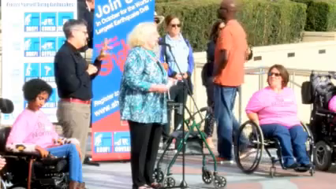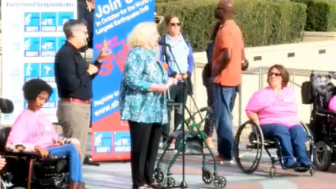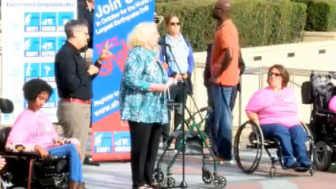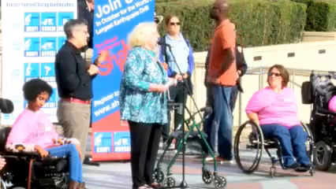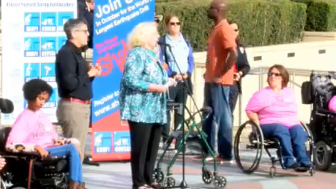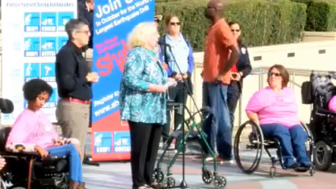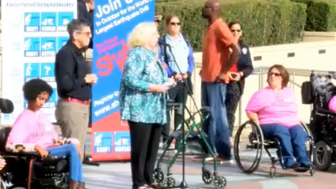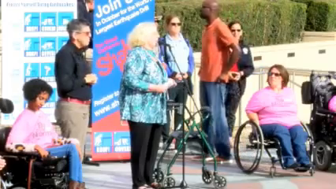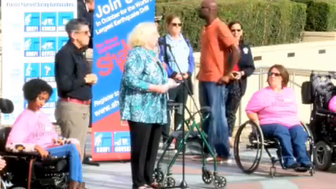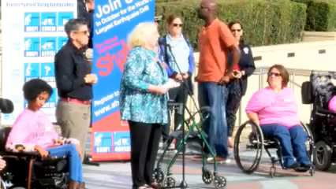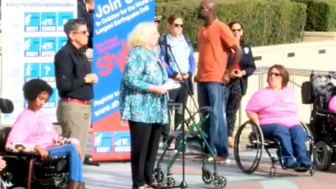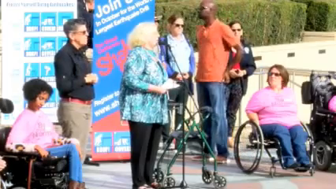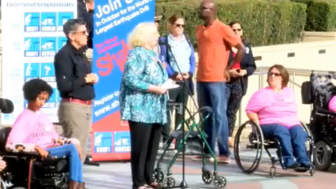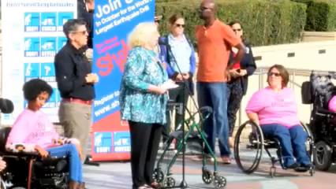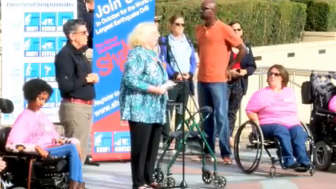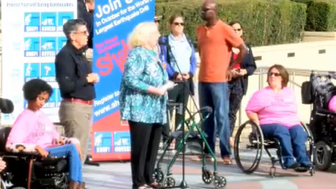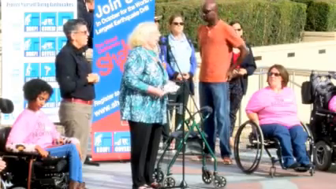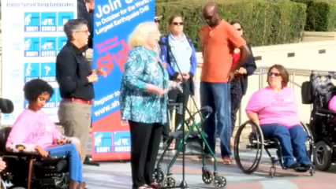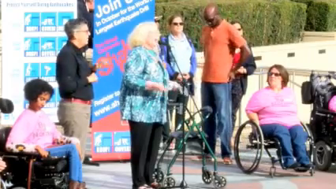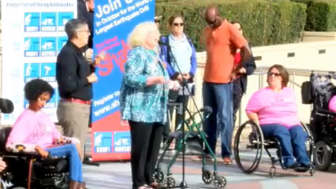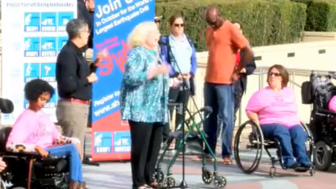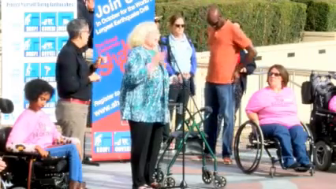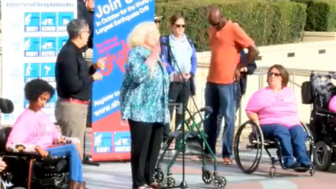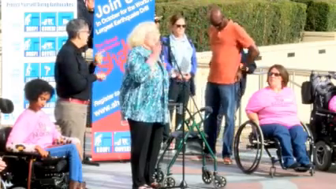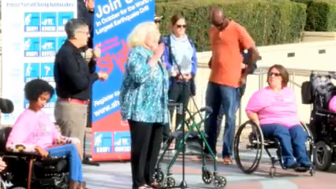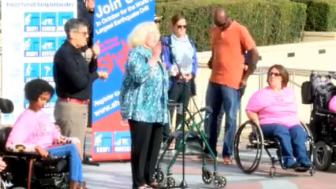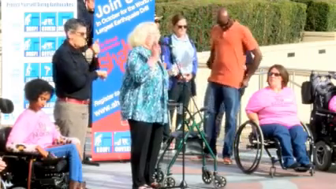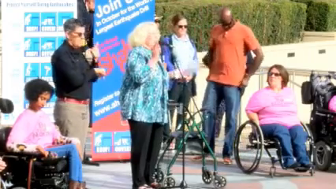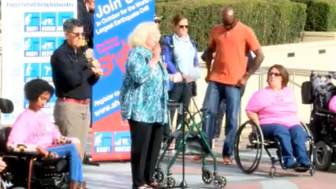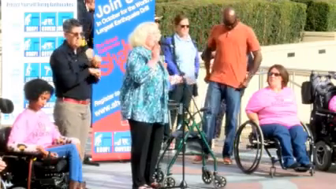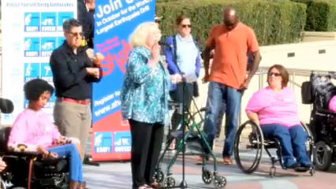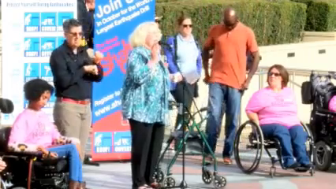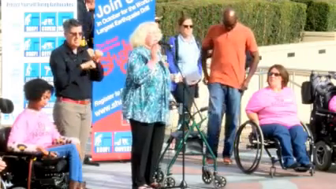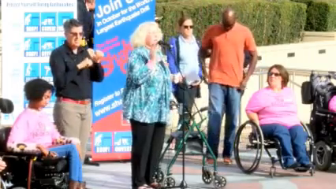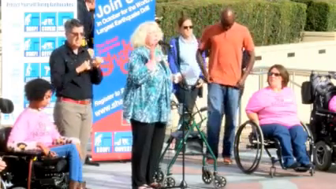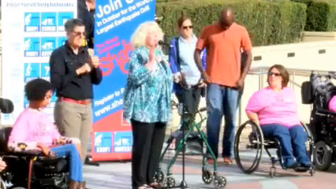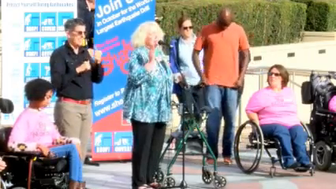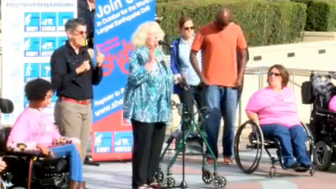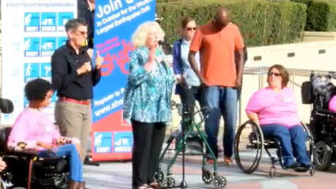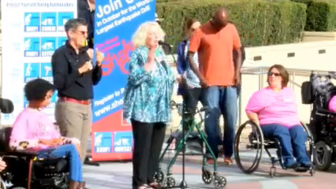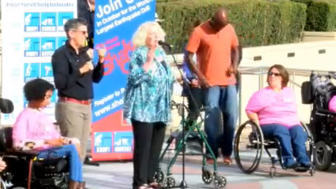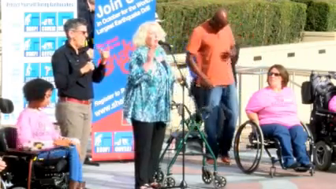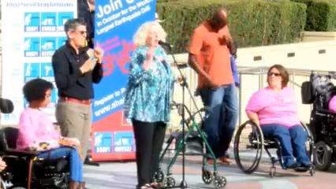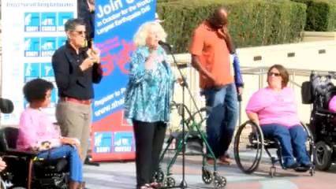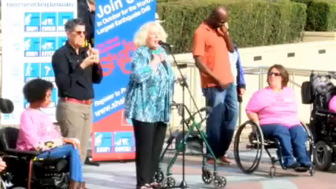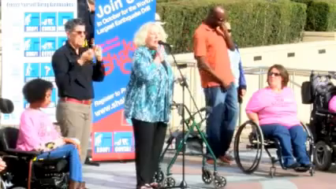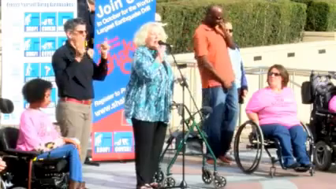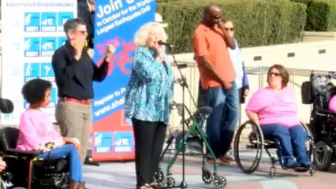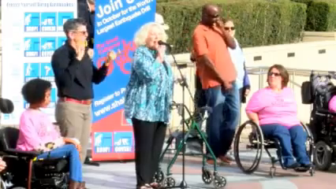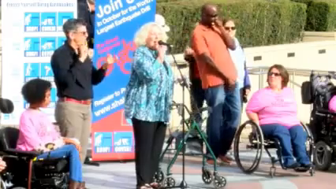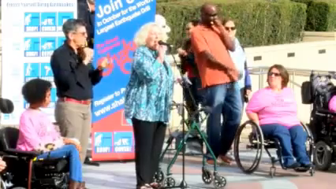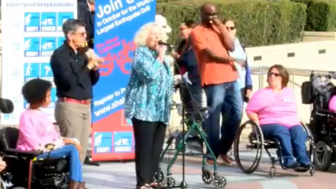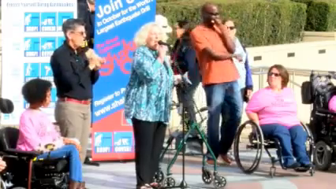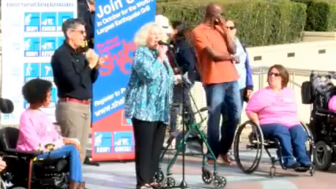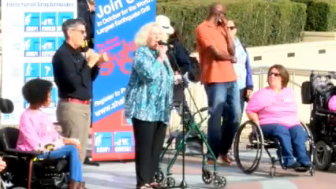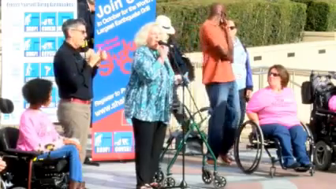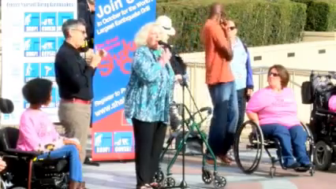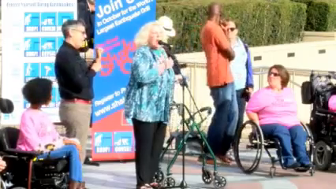created the Sutton Trilogy, which changed the face of the ADA,